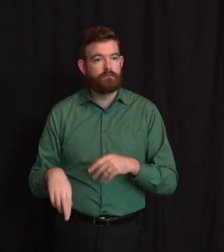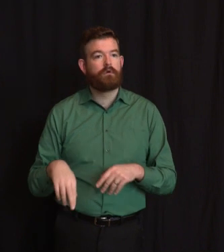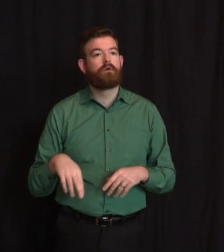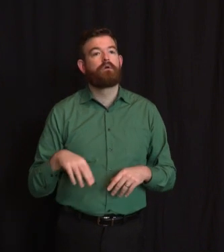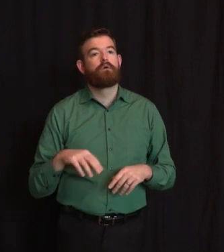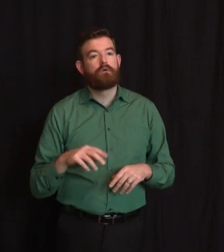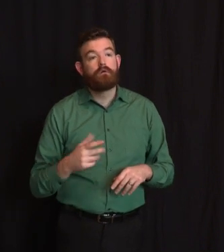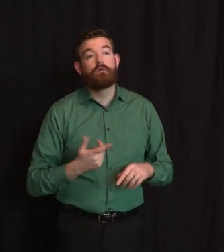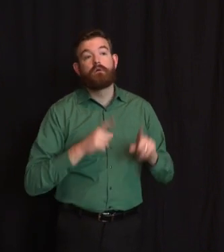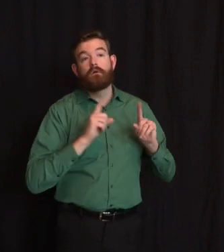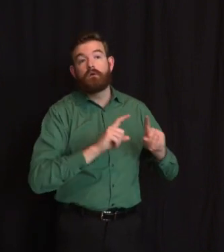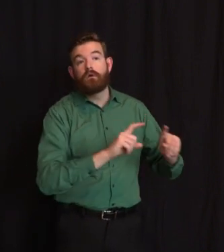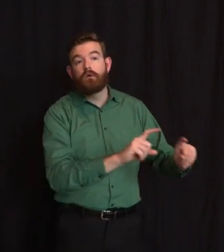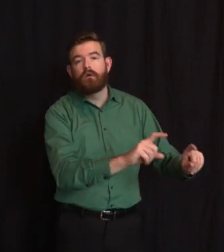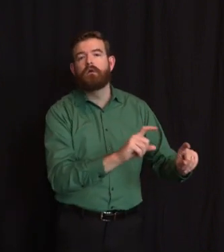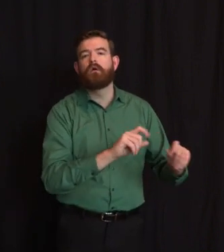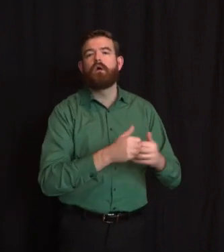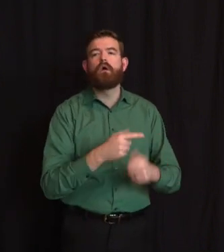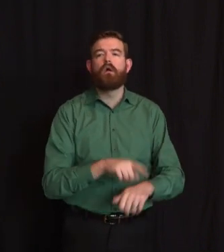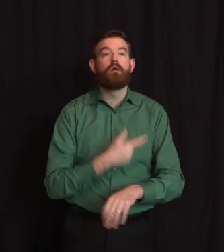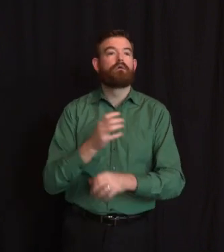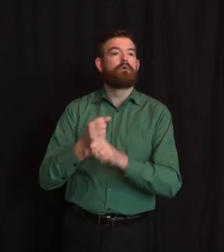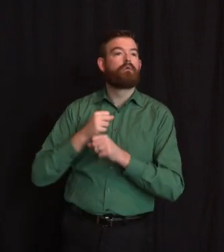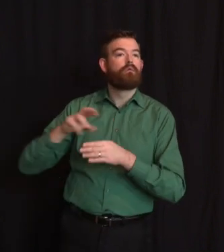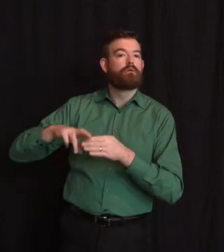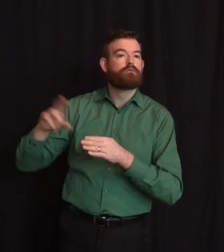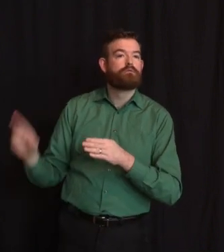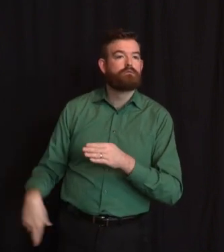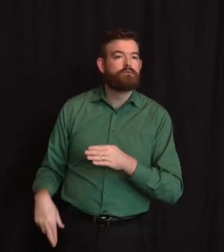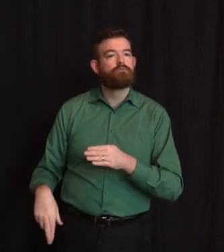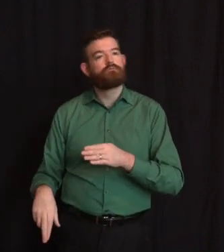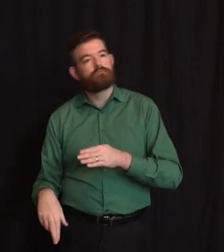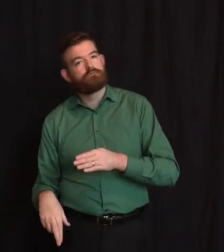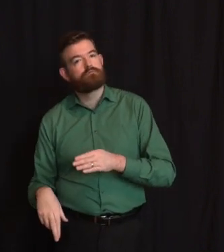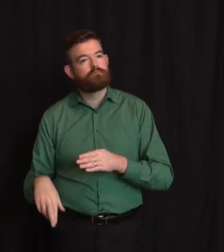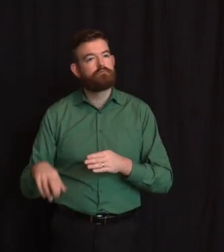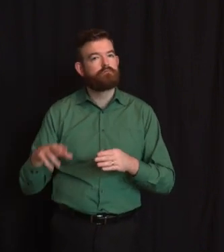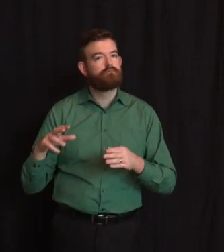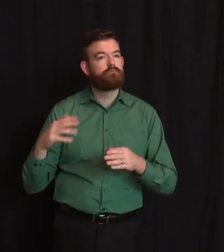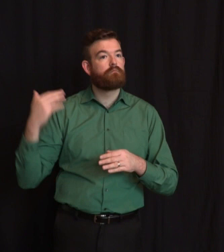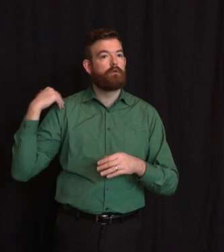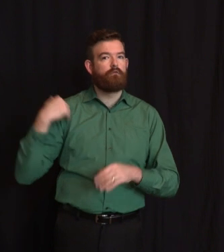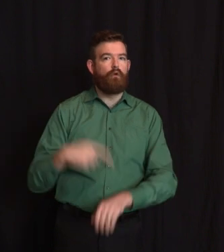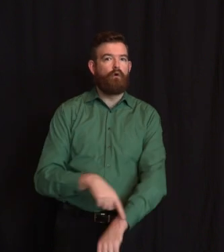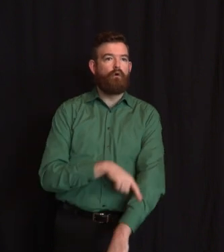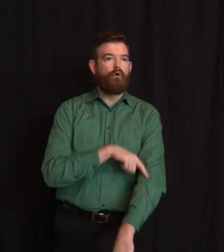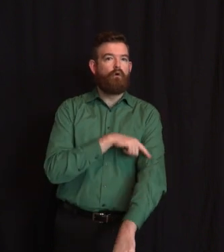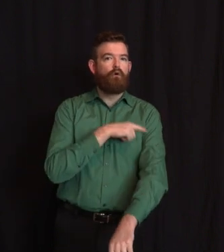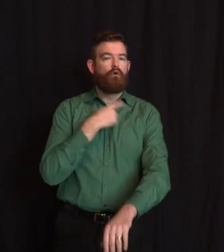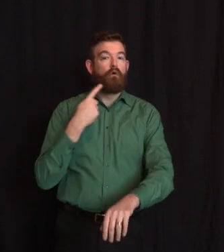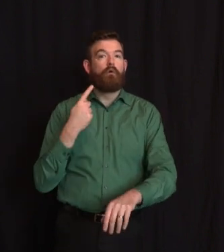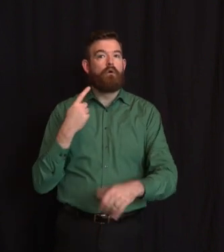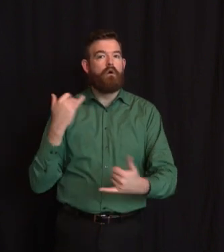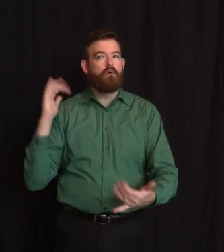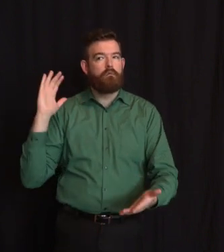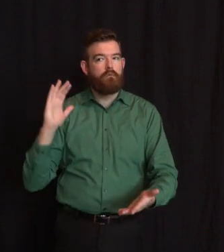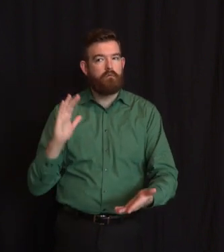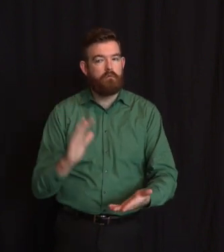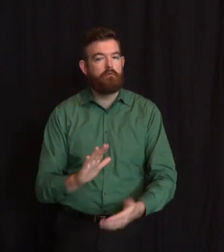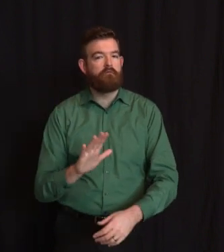skis, but we – but I do want to reiterate this. There's nothing behind this other than the obvious point. We had